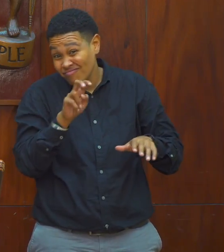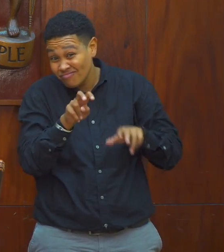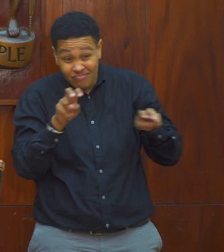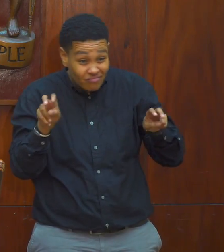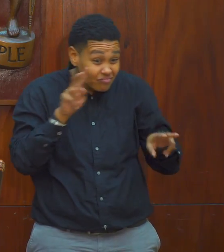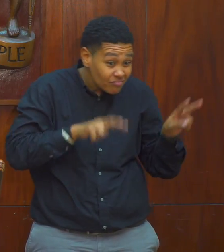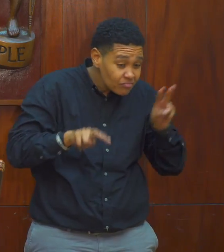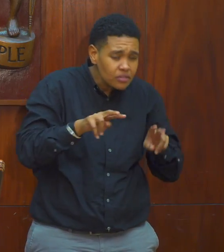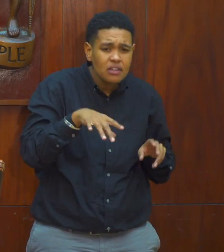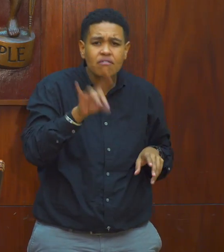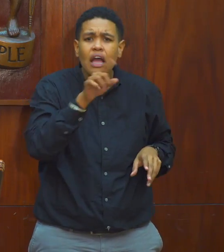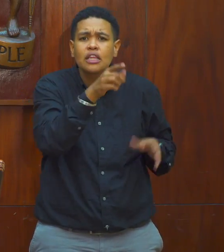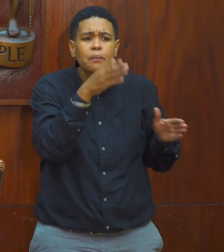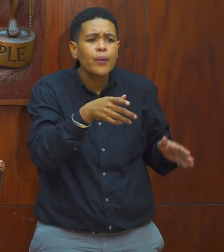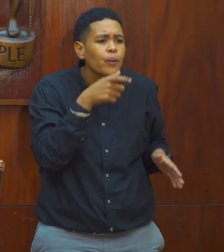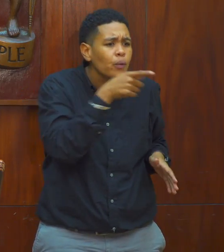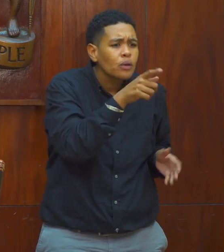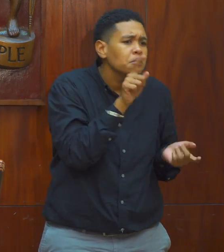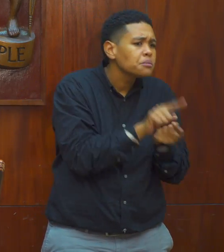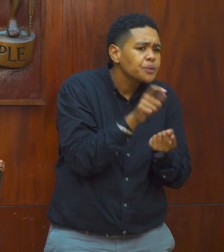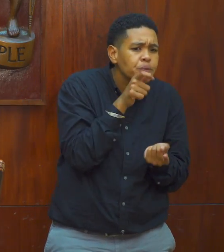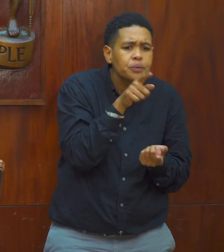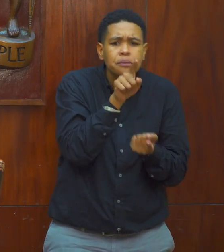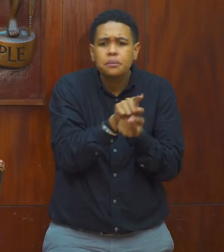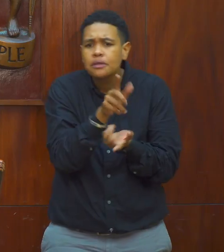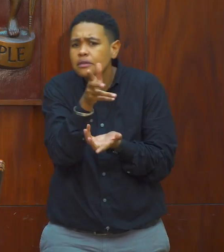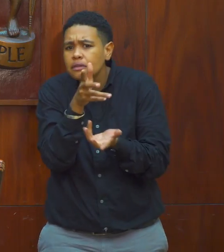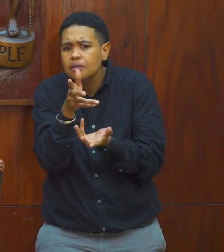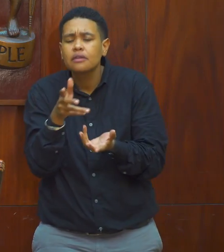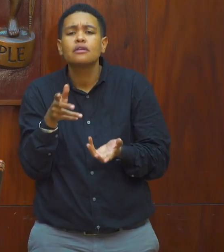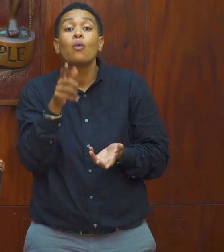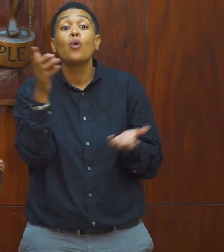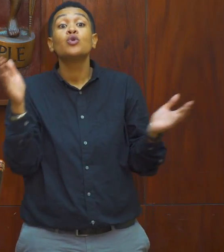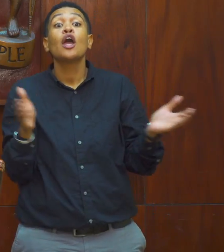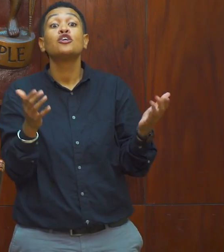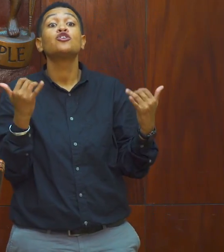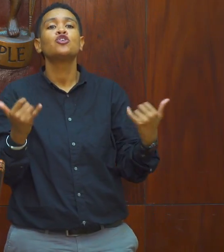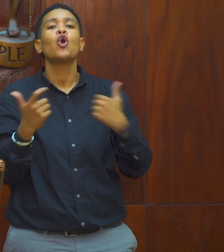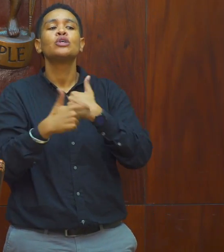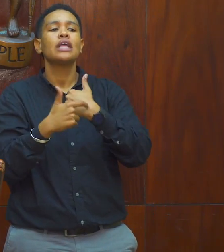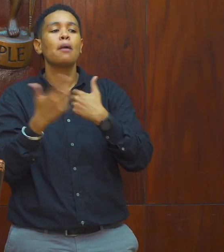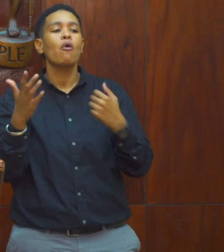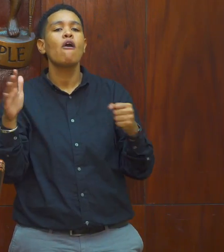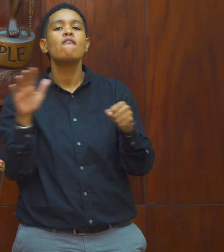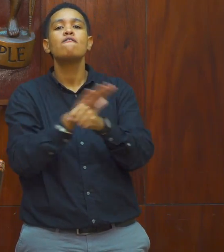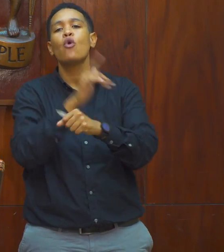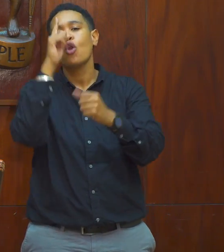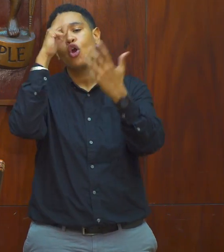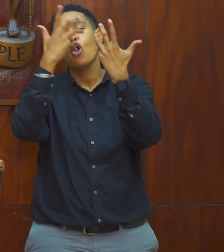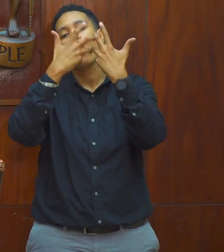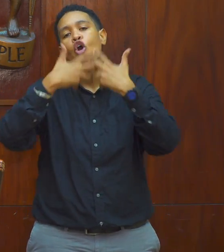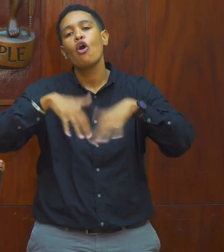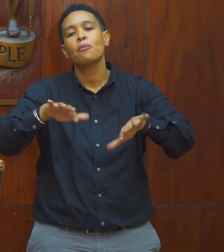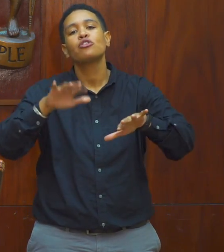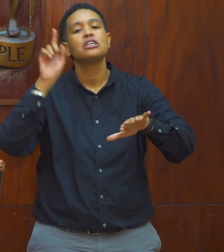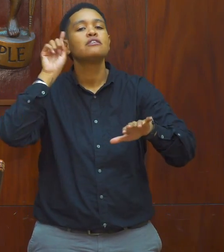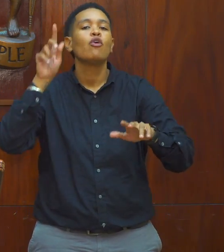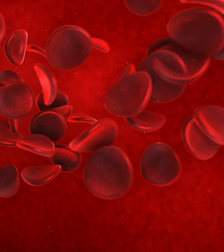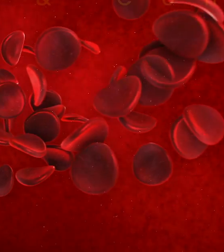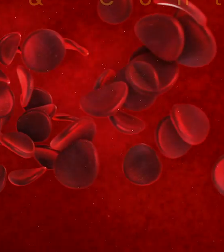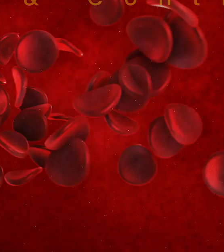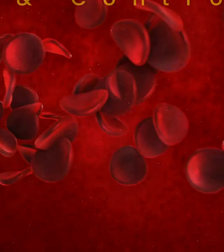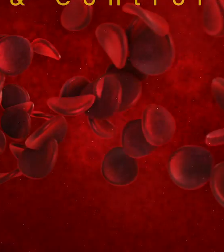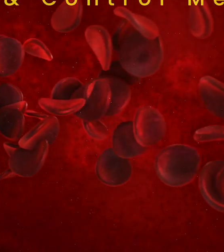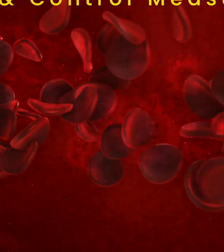tracing these persons. And what we want to encourage at this time is full cooperation on the part of the public.